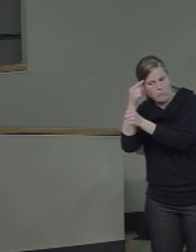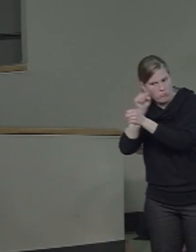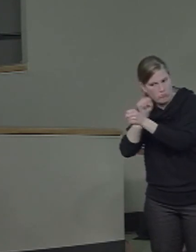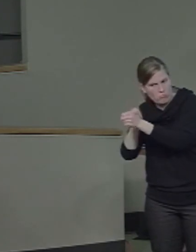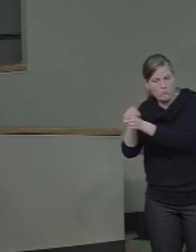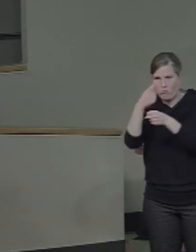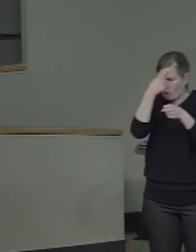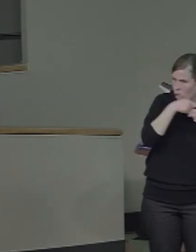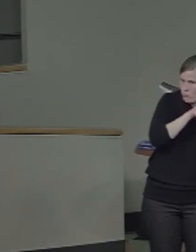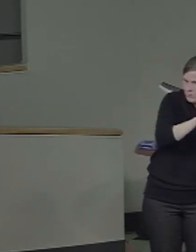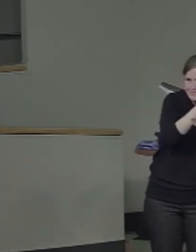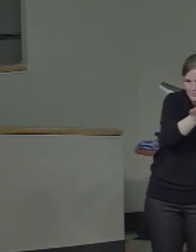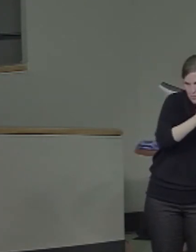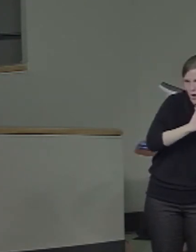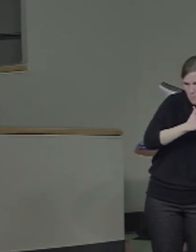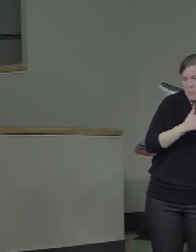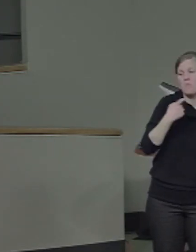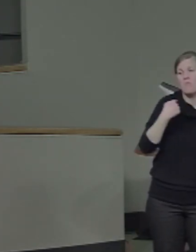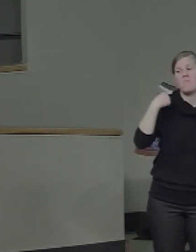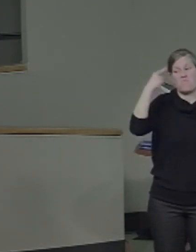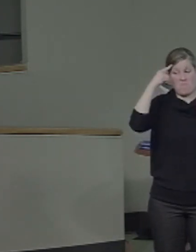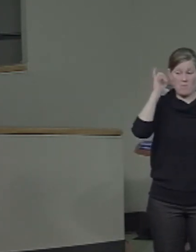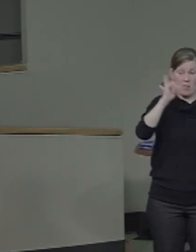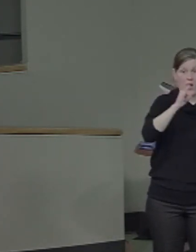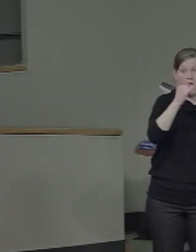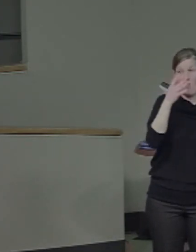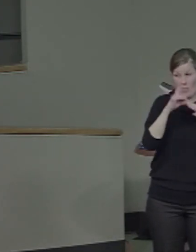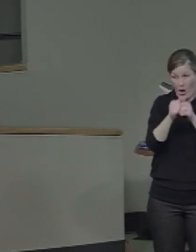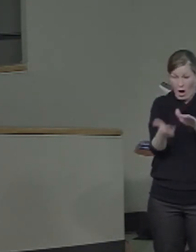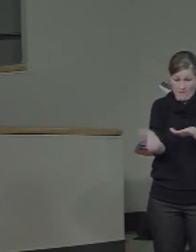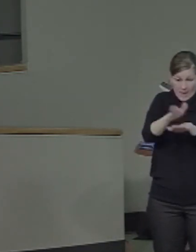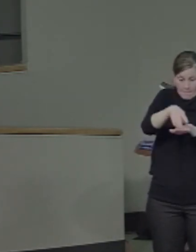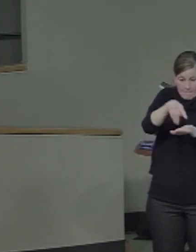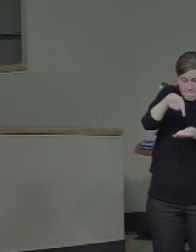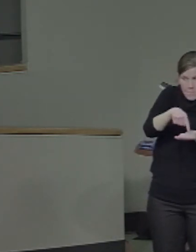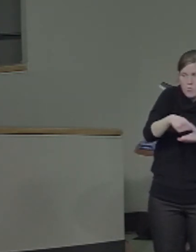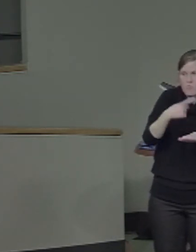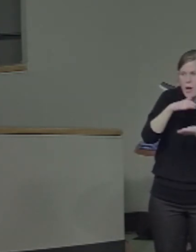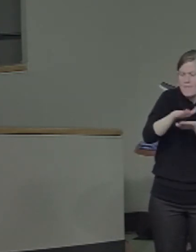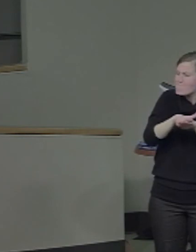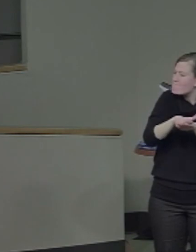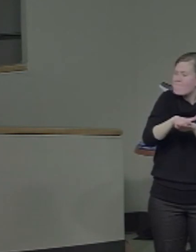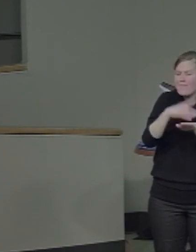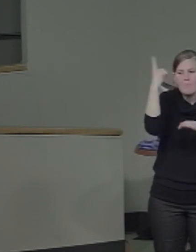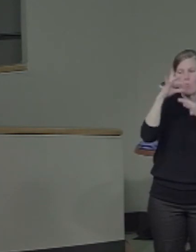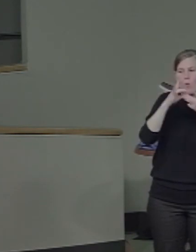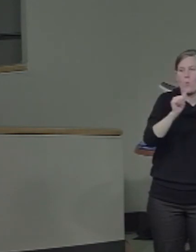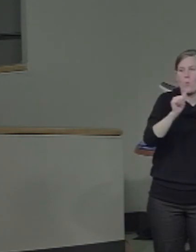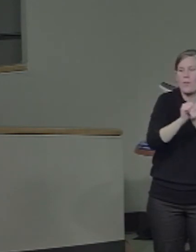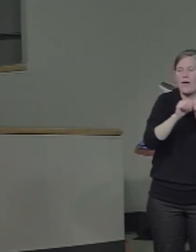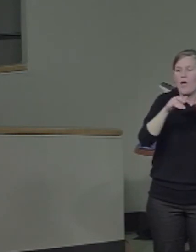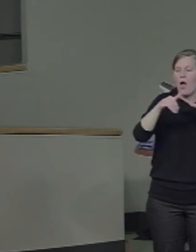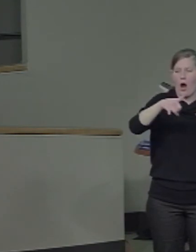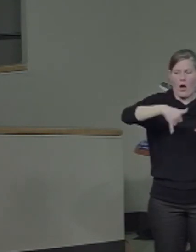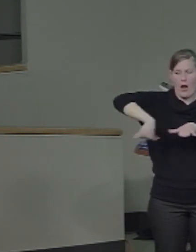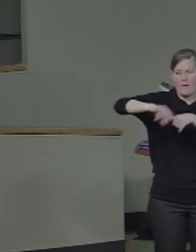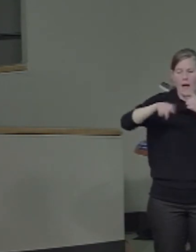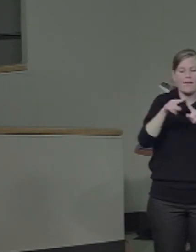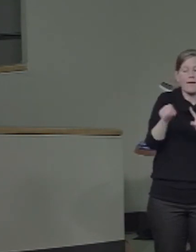if there is this kind of overlap, there probably is something functionally common, that there are certain aspects